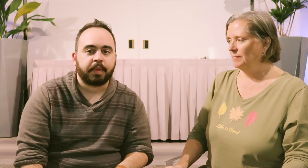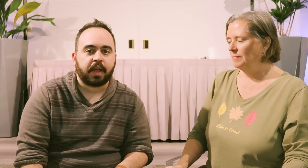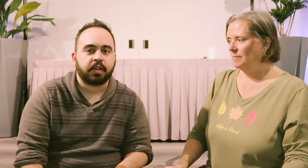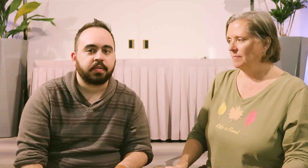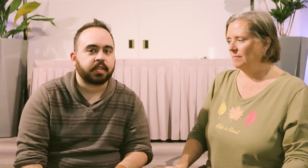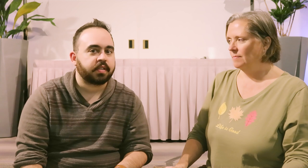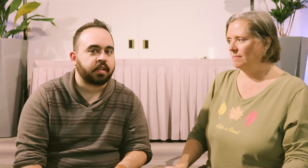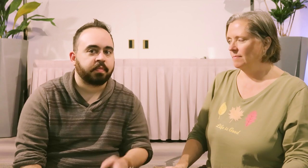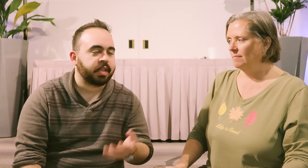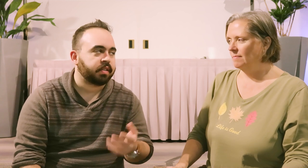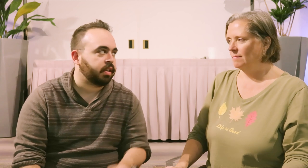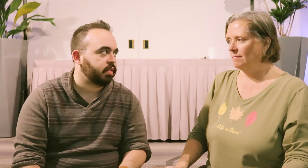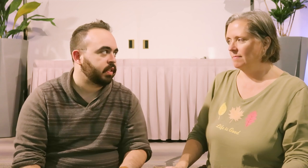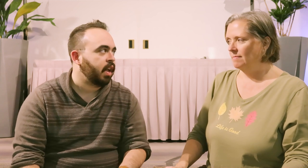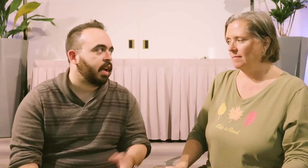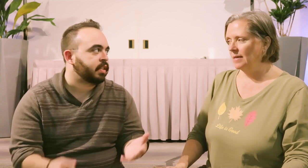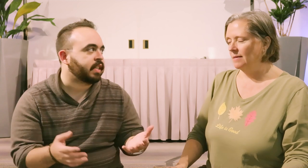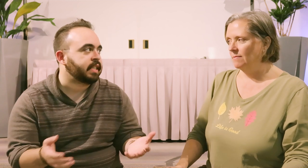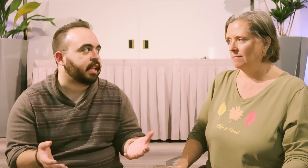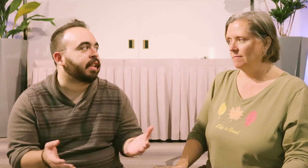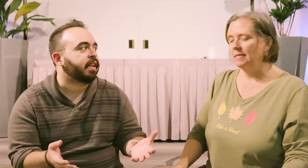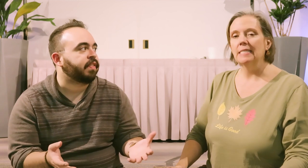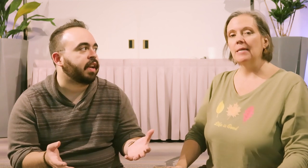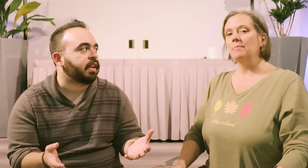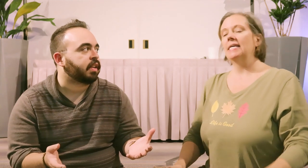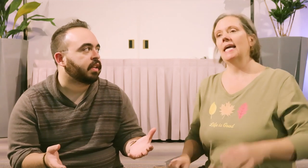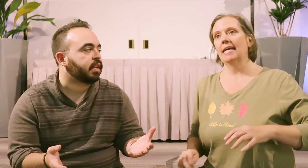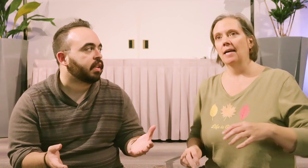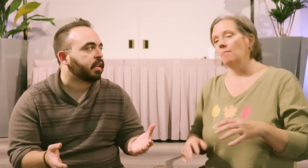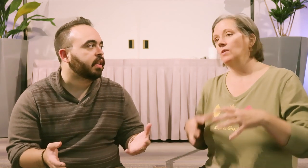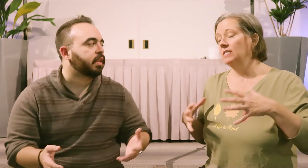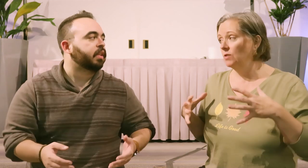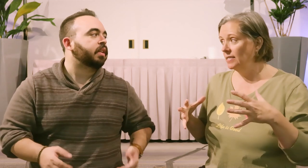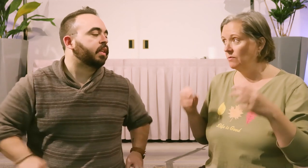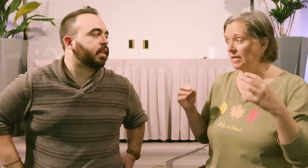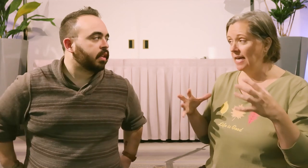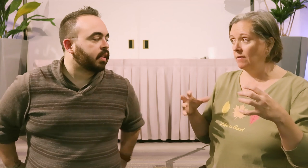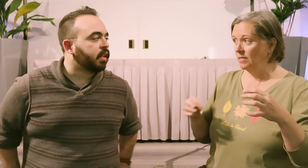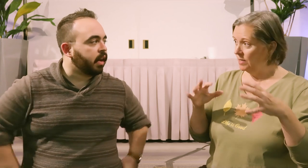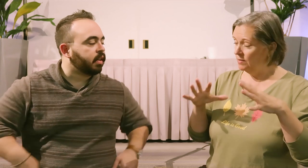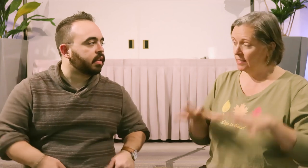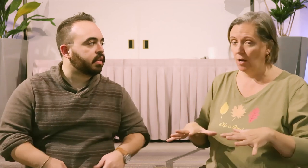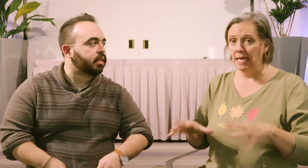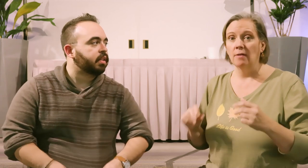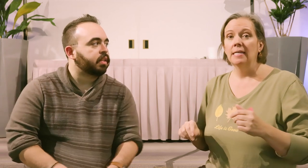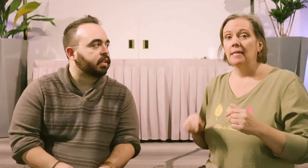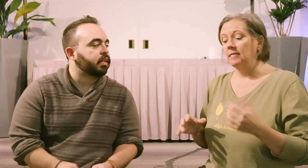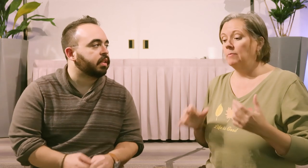about how to use this and you're basically you're, is this like a daily life thing? can be a, I'm really stressed and freaked out and you don't need to calm down. This can